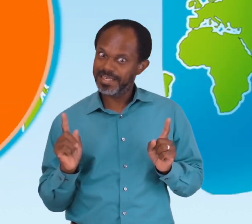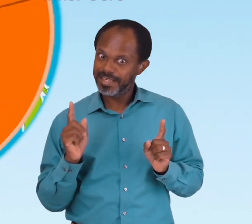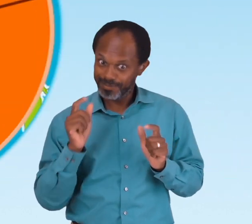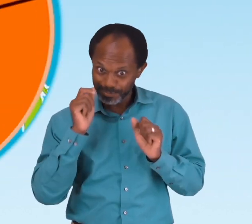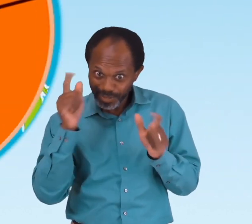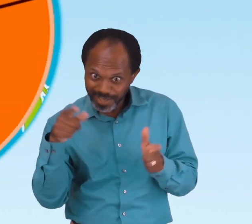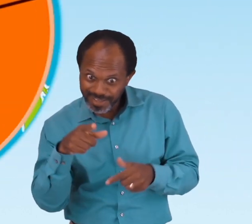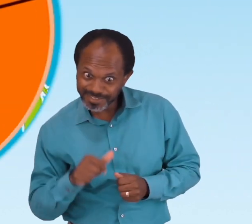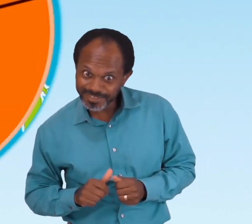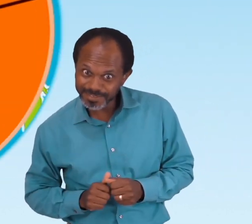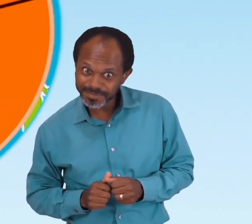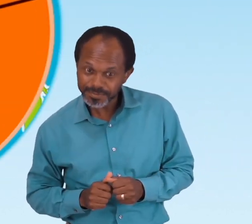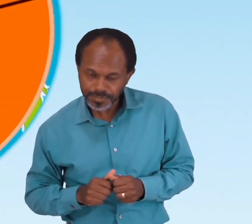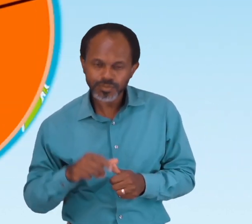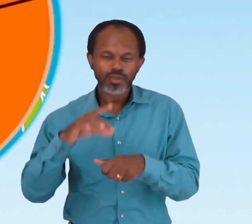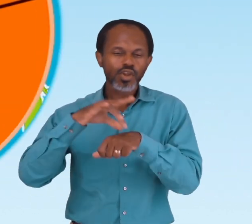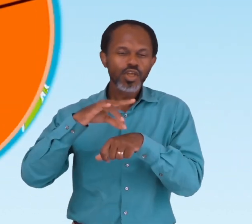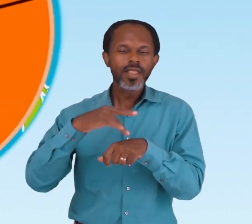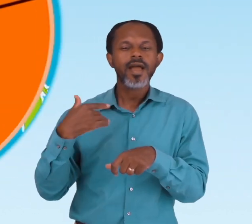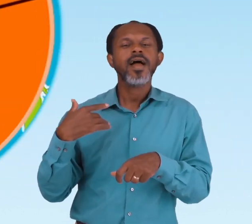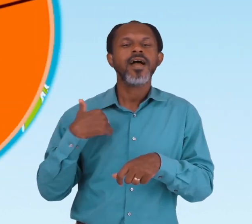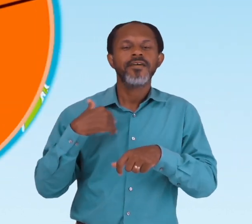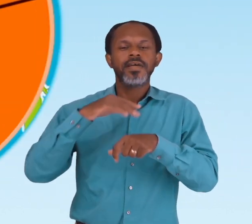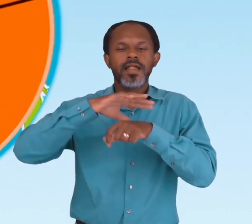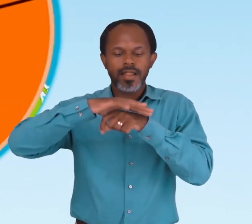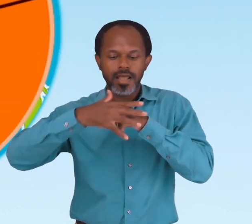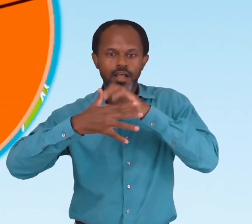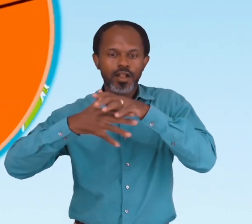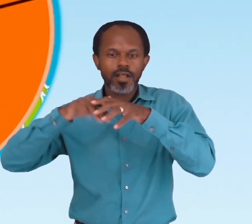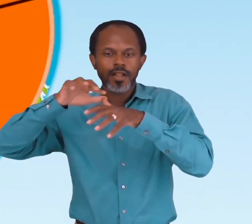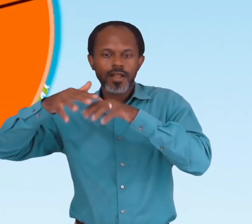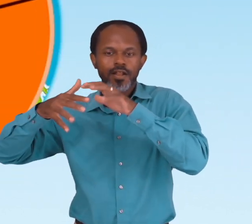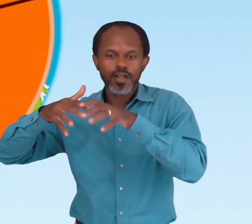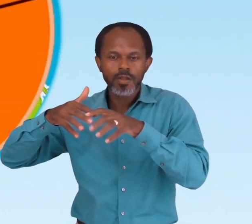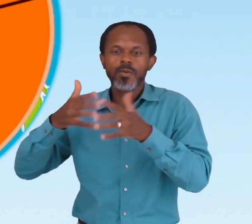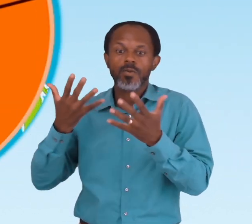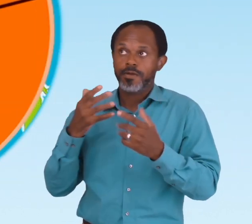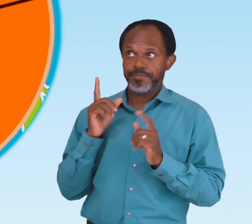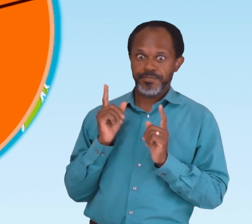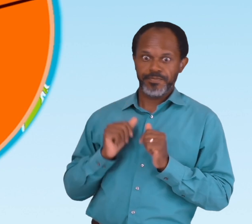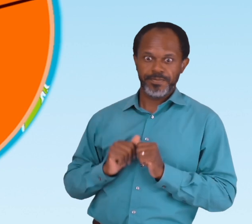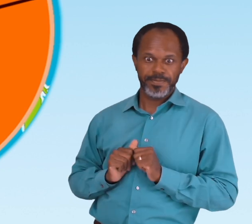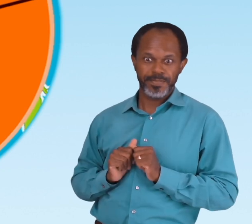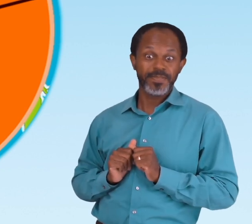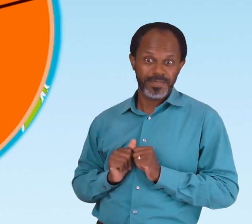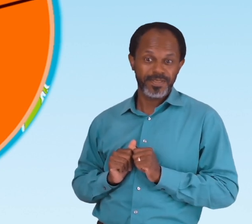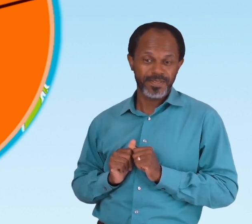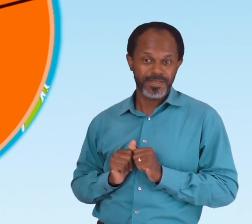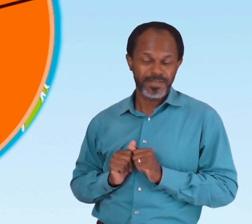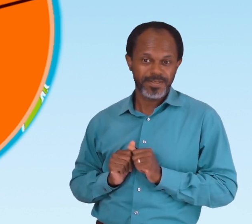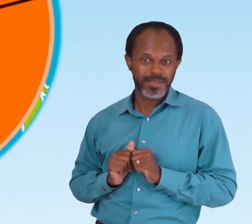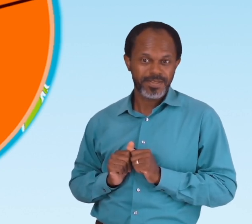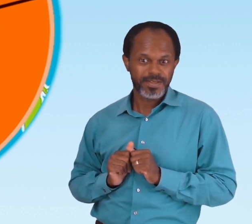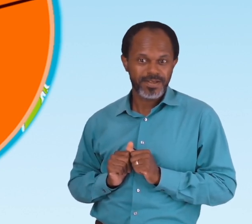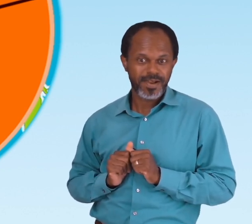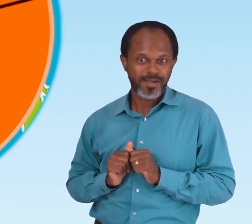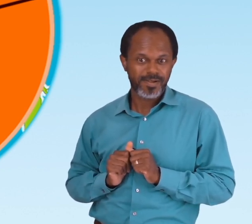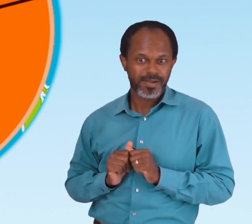core, outer core, mantle, and crust. Think of the crust and top of the